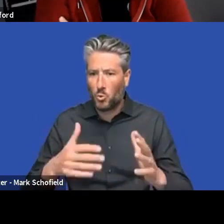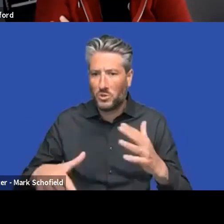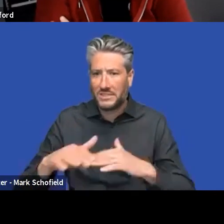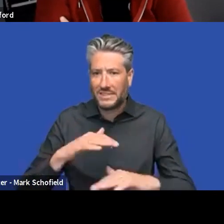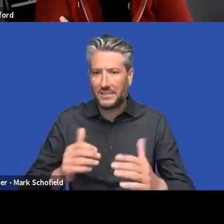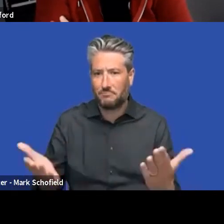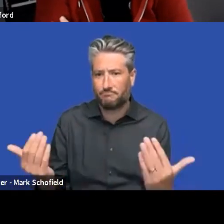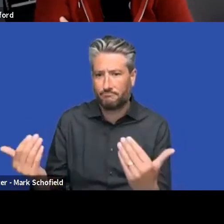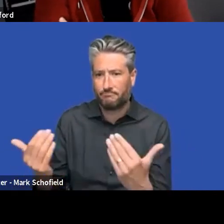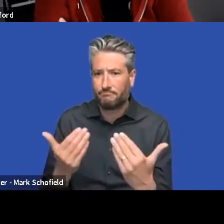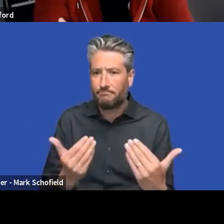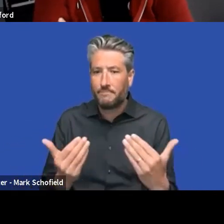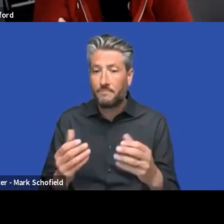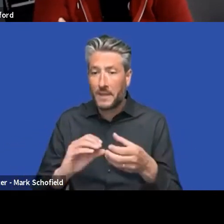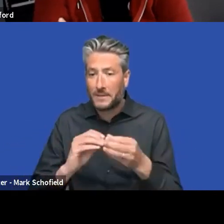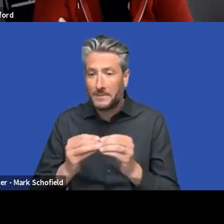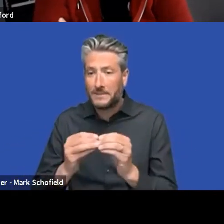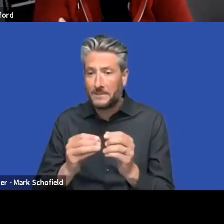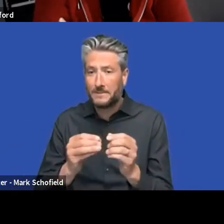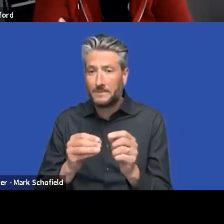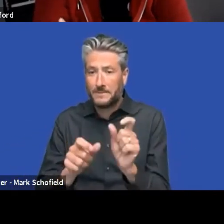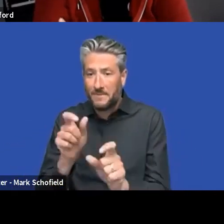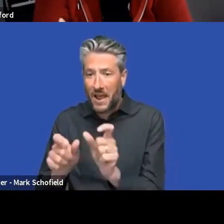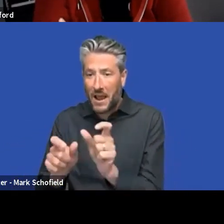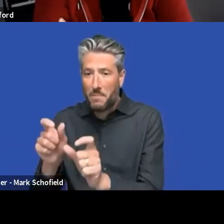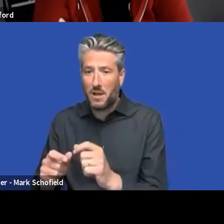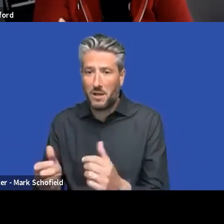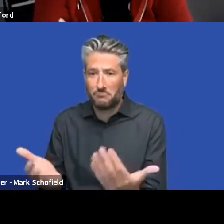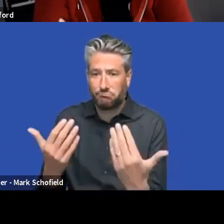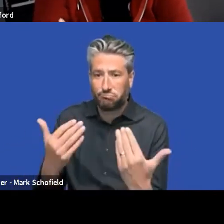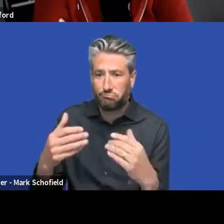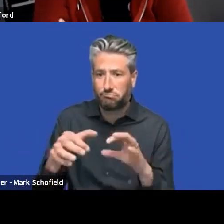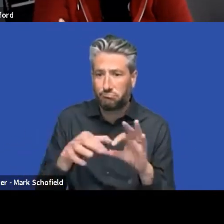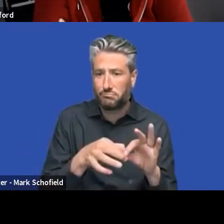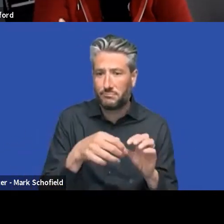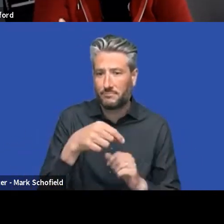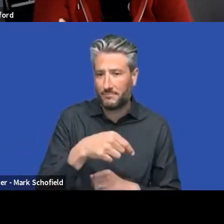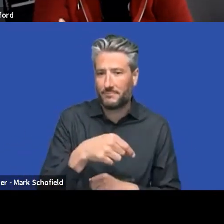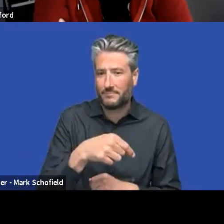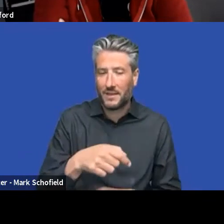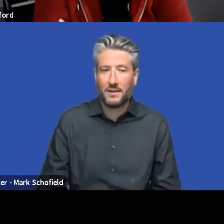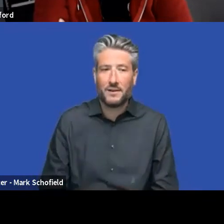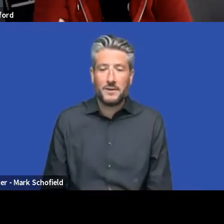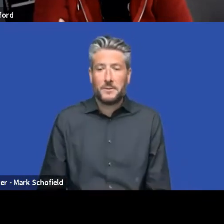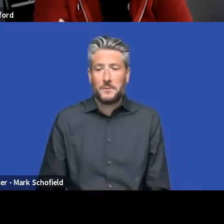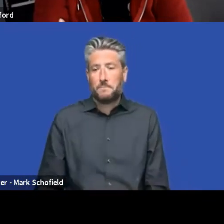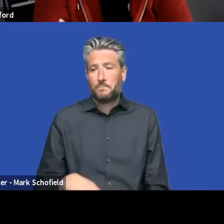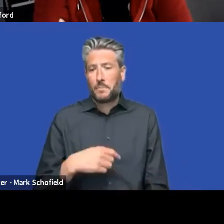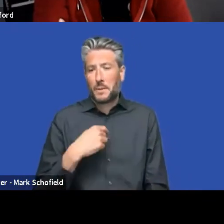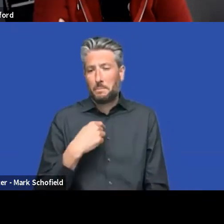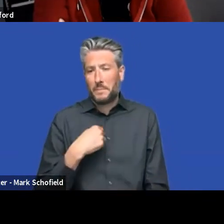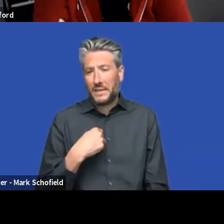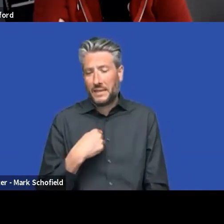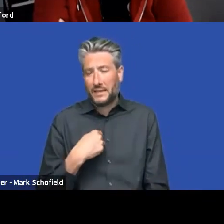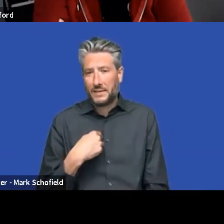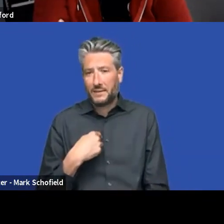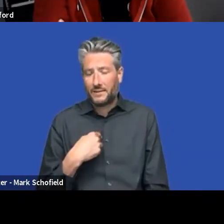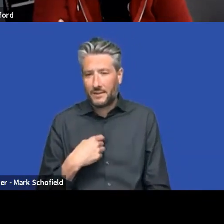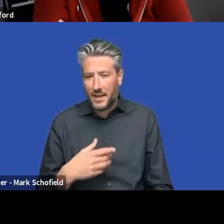So, yeah, I think that's a good point. I think for me, uh, it's so nice that finally I can play with Umbraco and